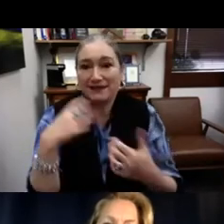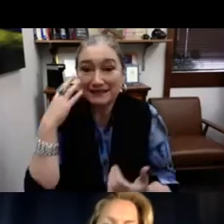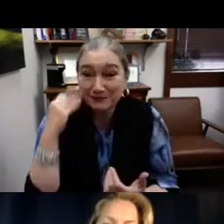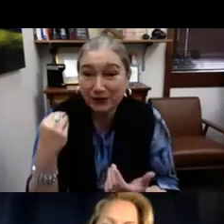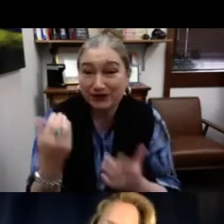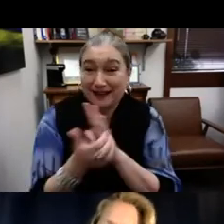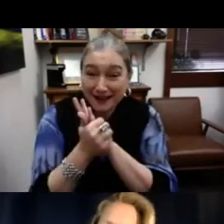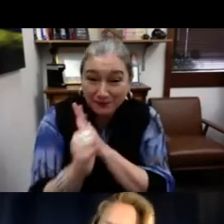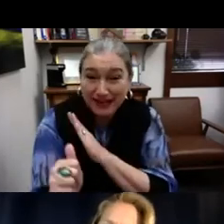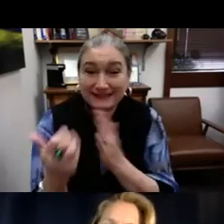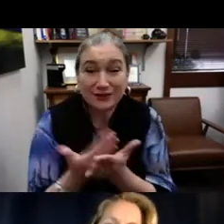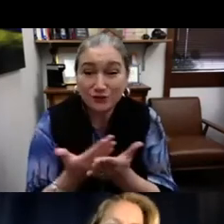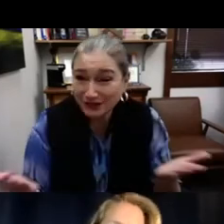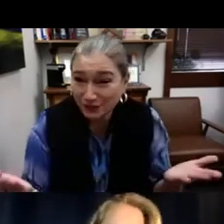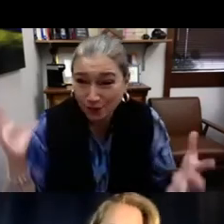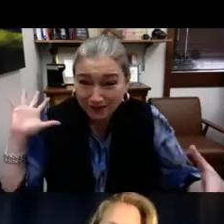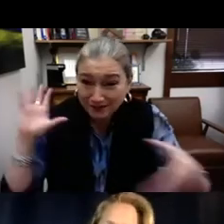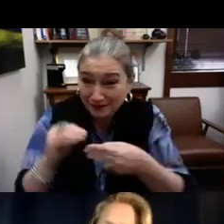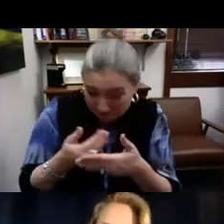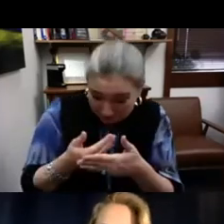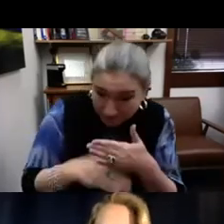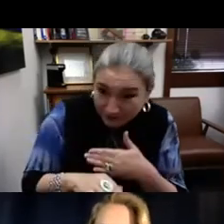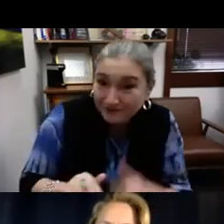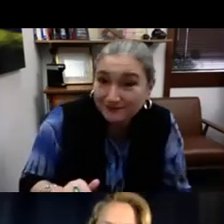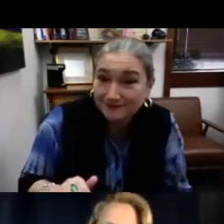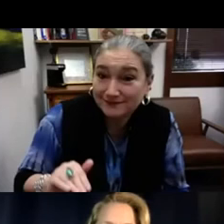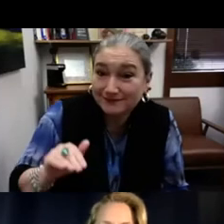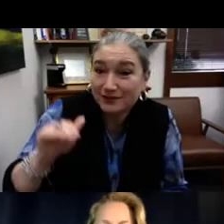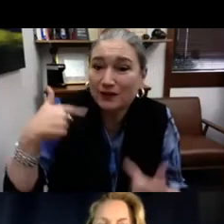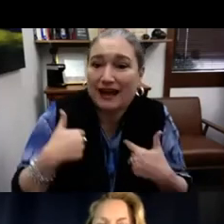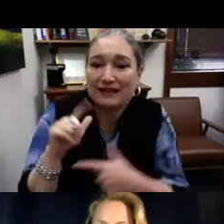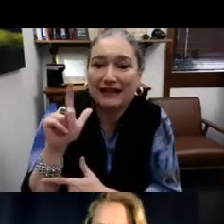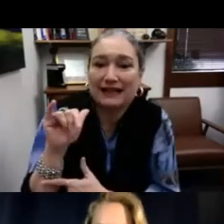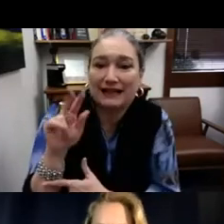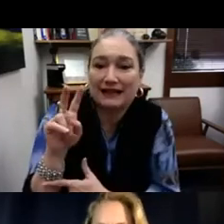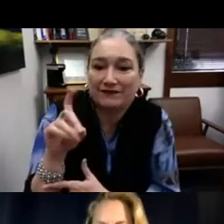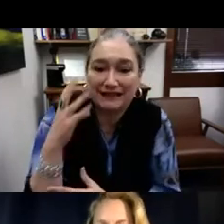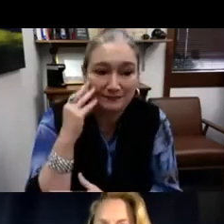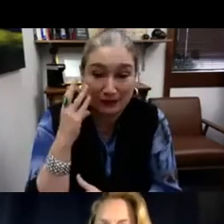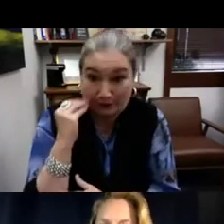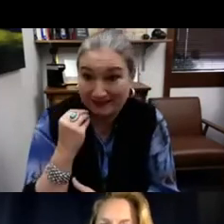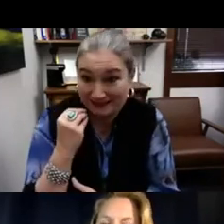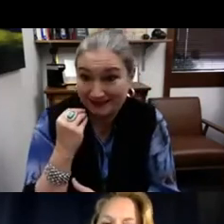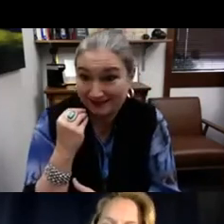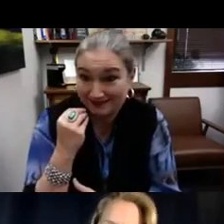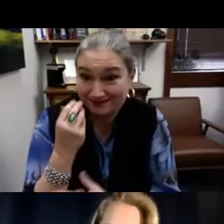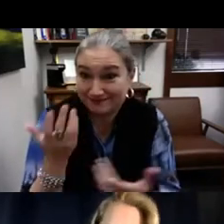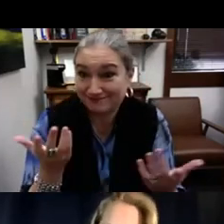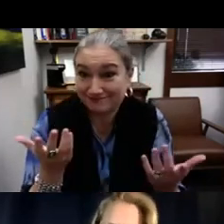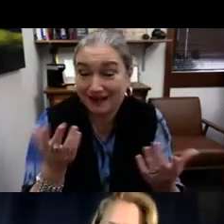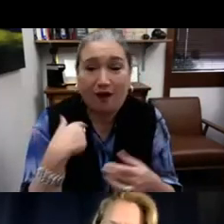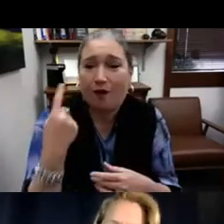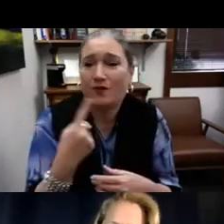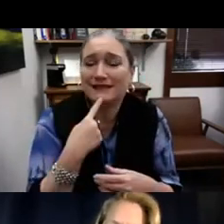So Deaf professionals have a lifetime of experience, expertise, resources. We've have a lived